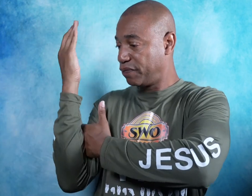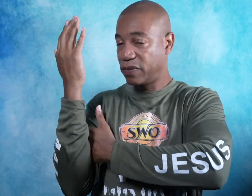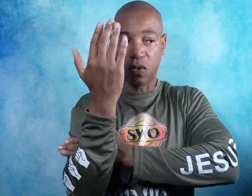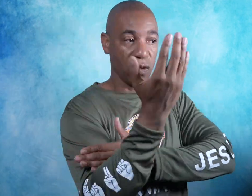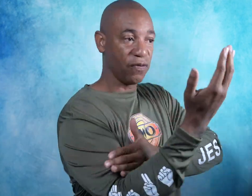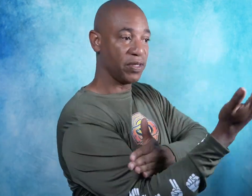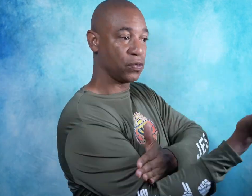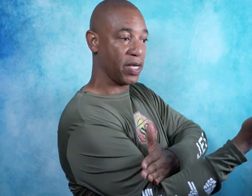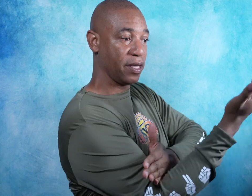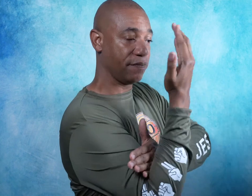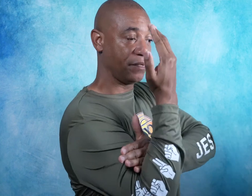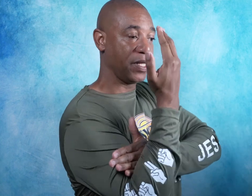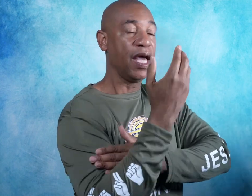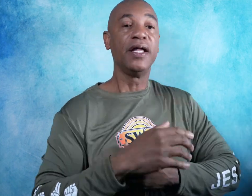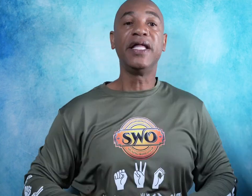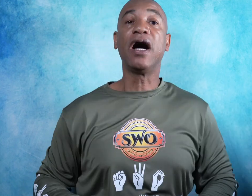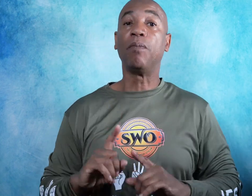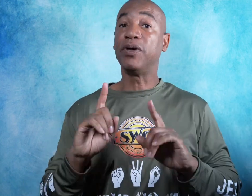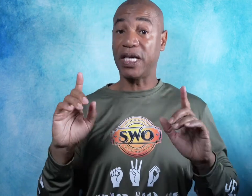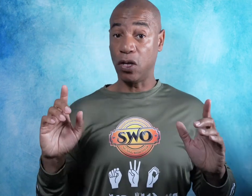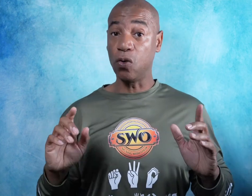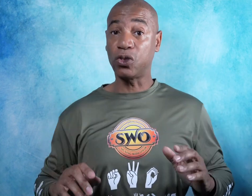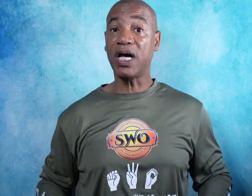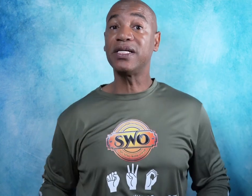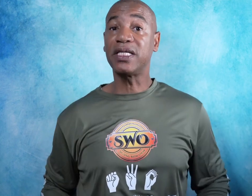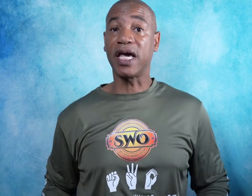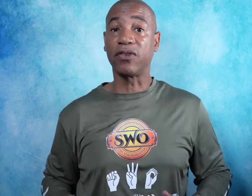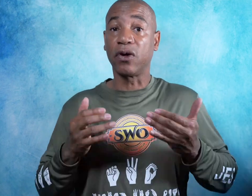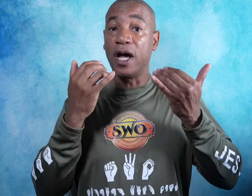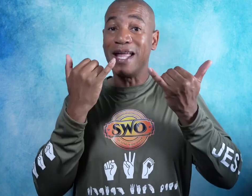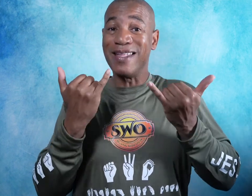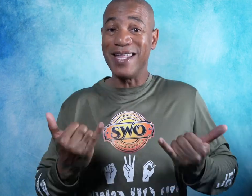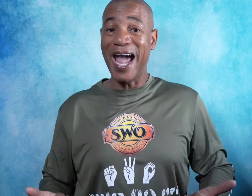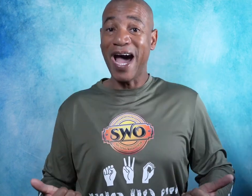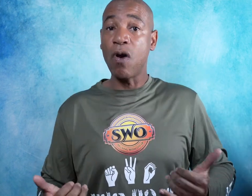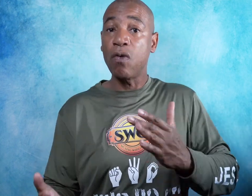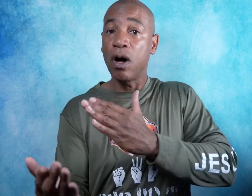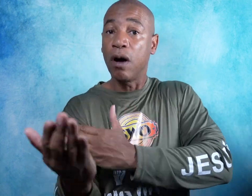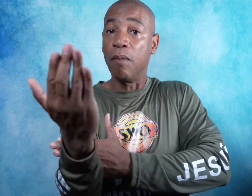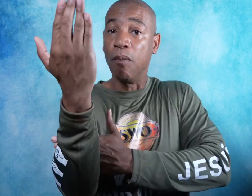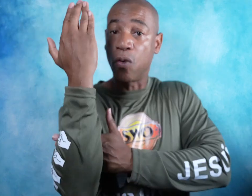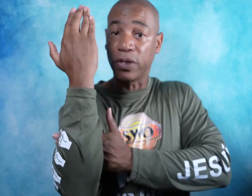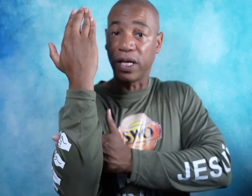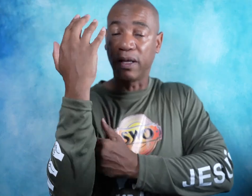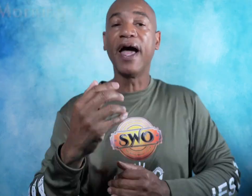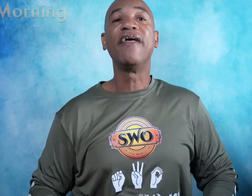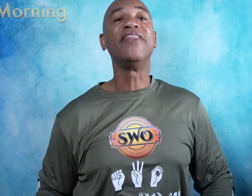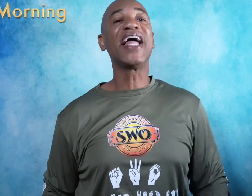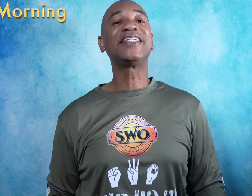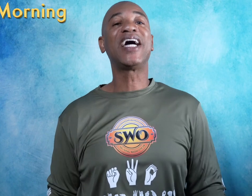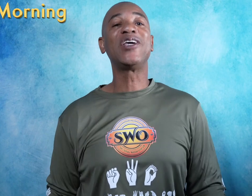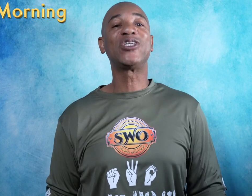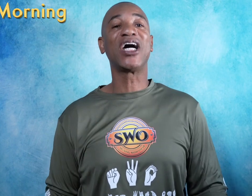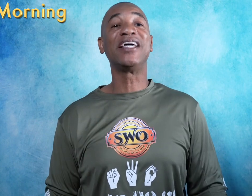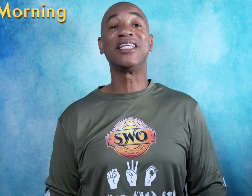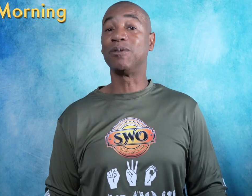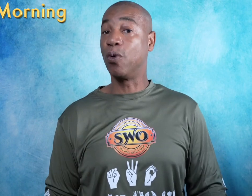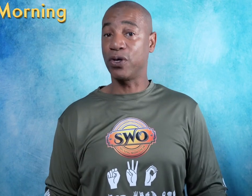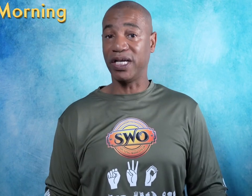Or from this way. Now put that whole sign together. Now morning. That is how you sign this morning.